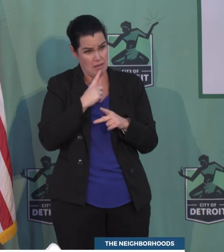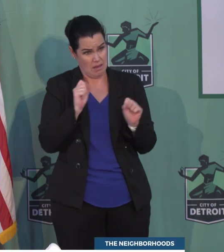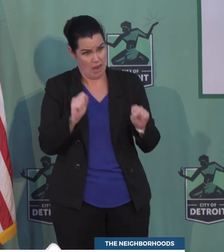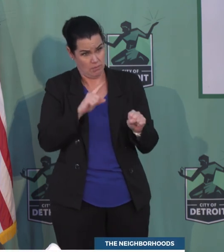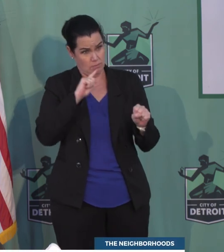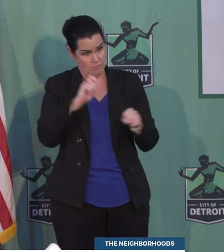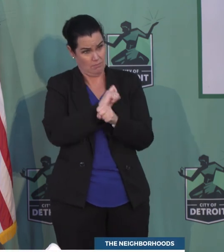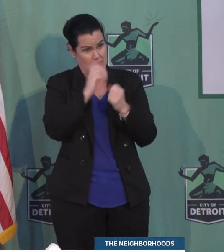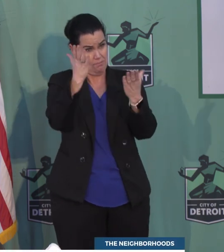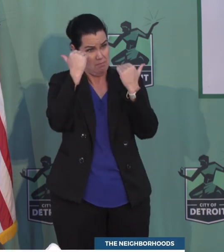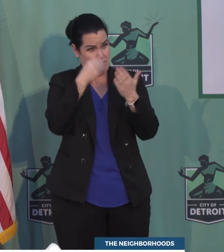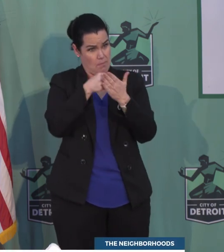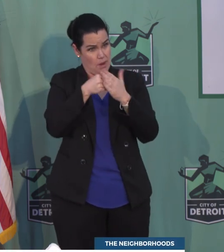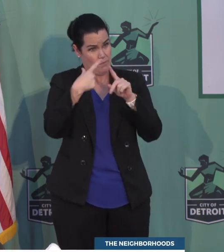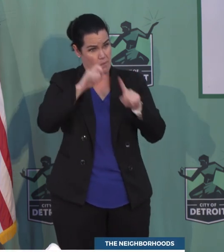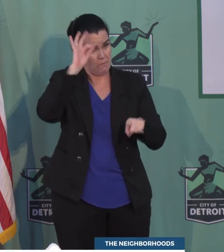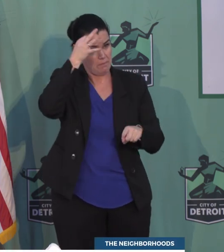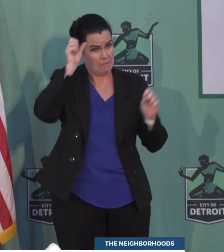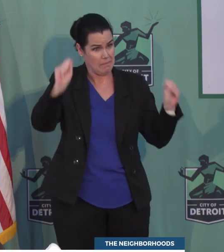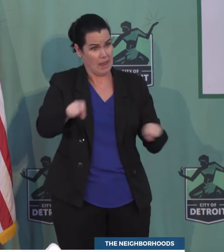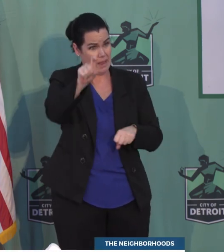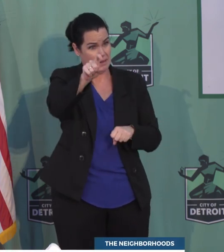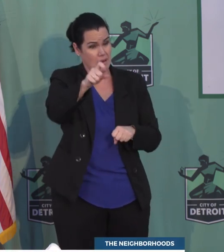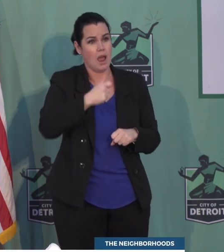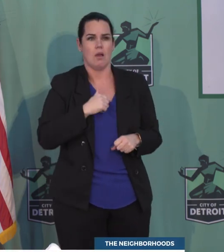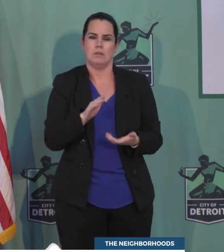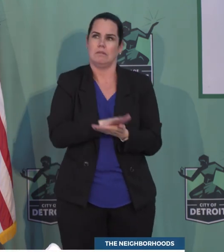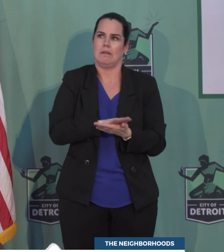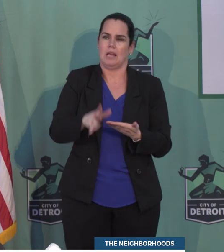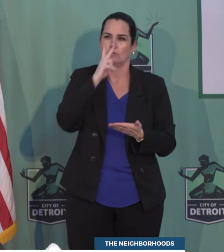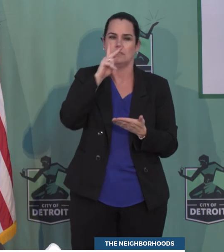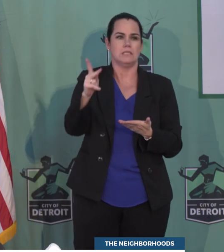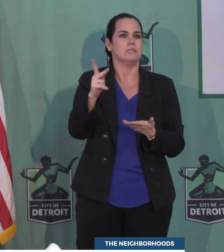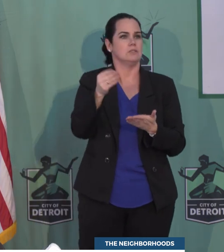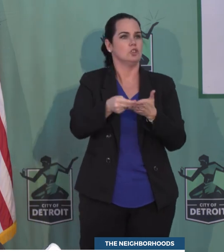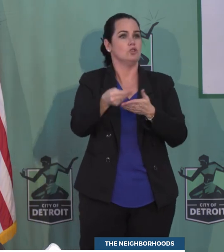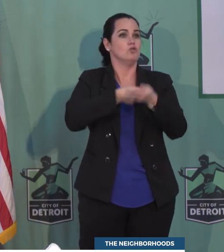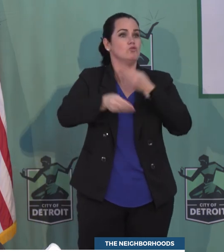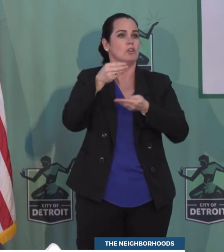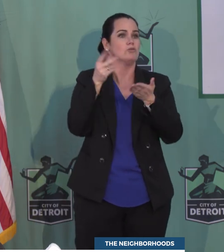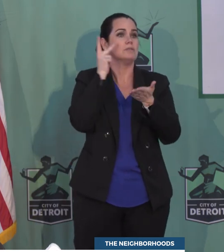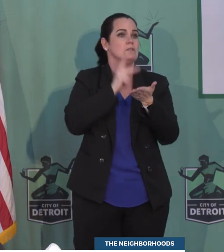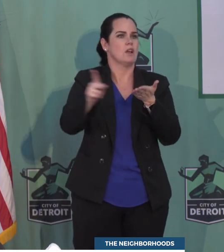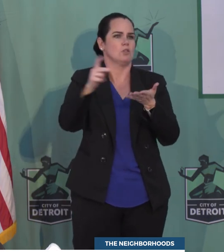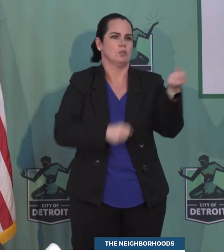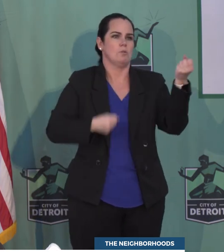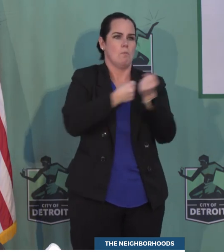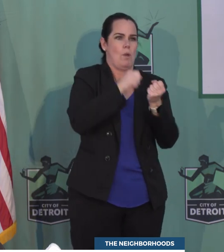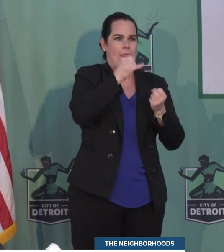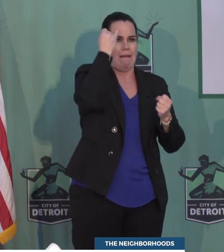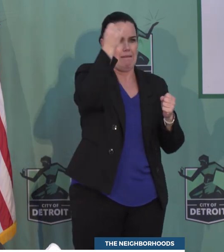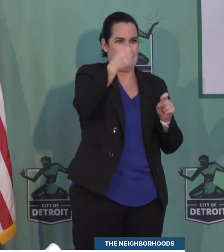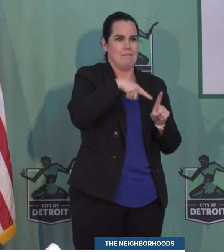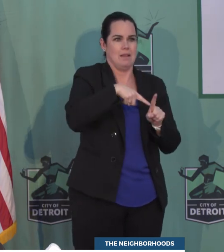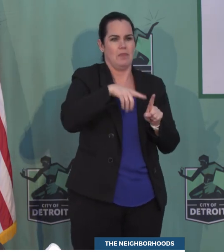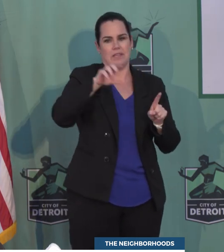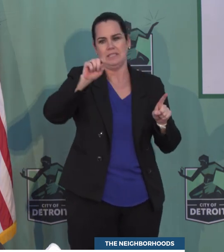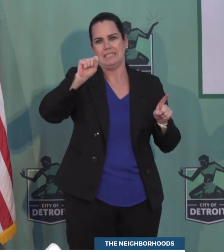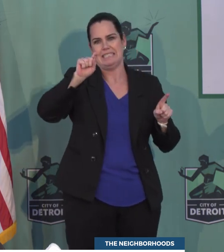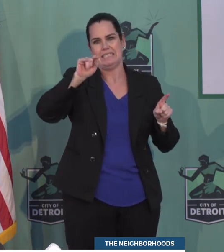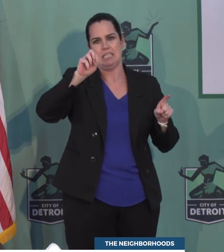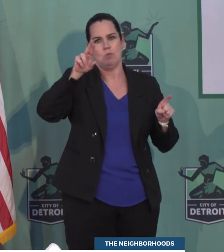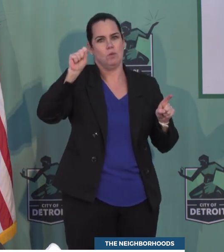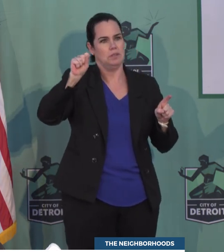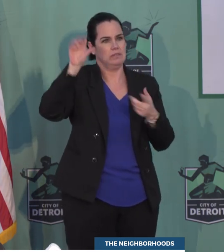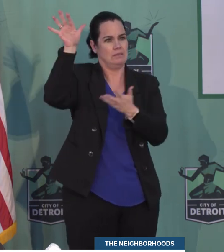the funding federally. I was really pleased to see Treasury Secretary Mnuchin back the idea of the stimulus for package,